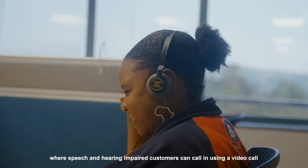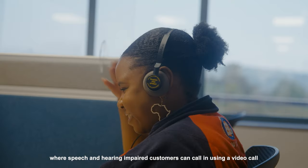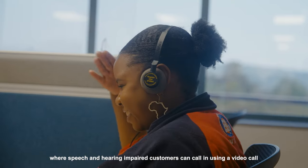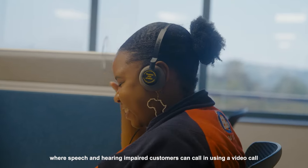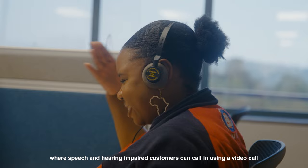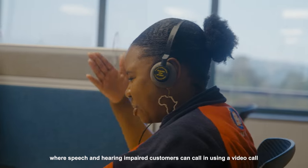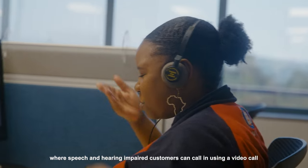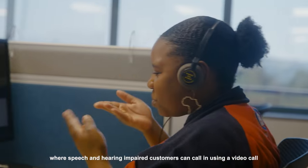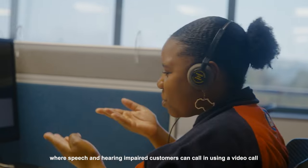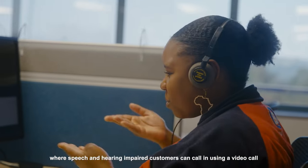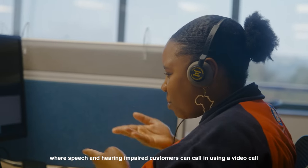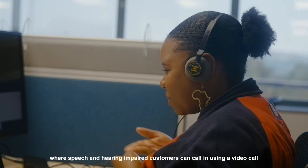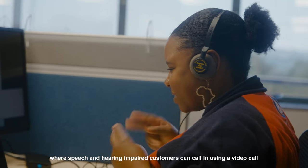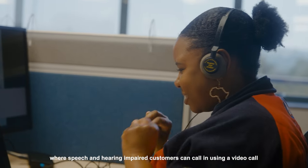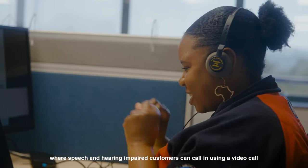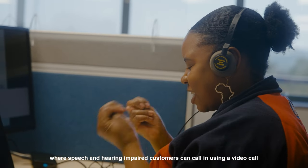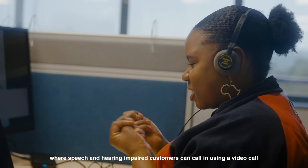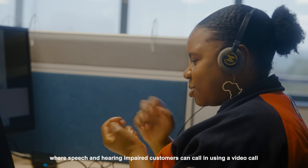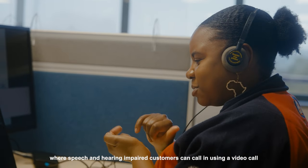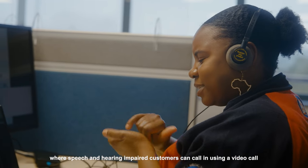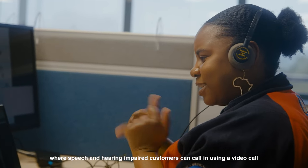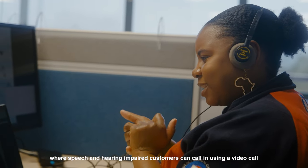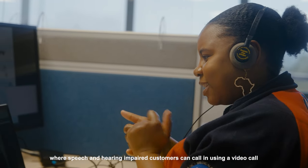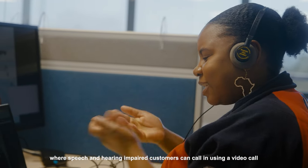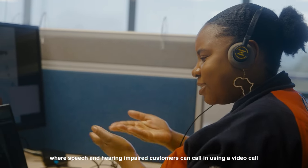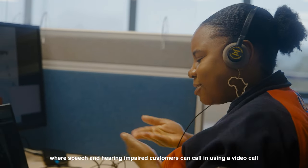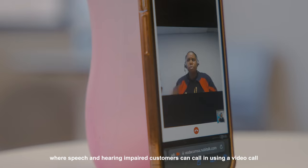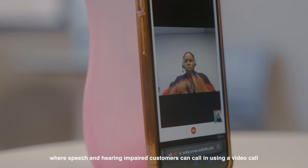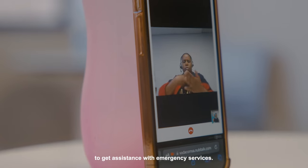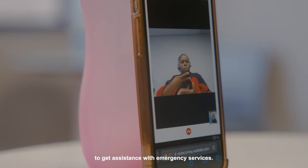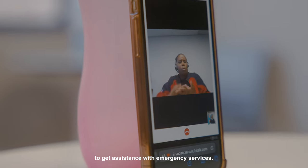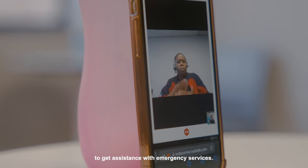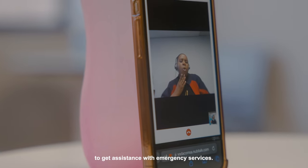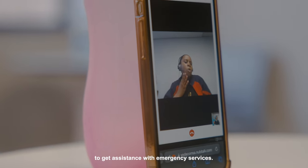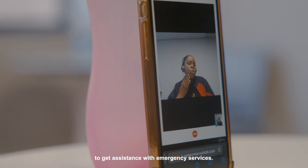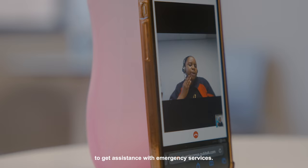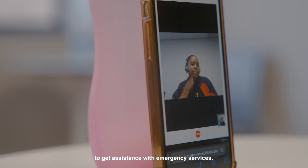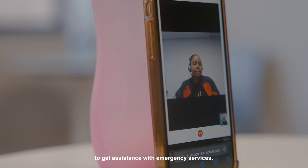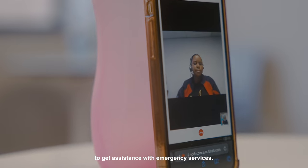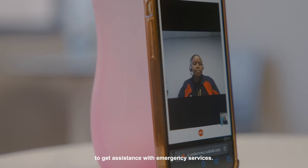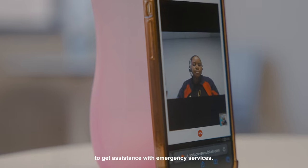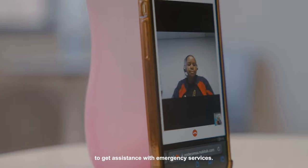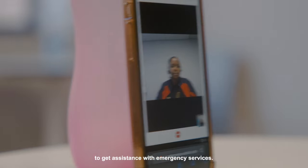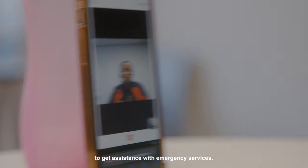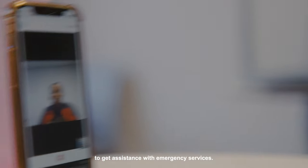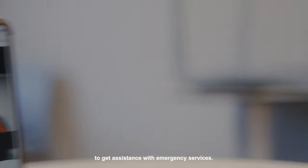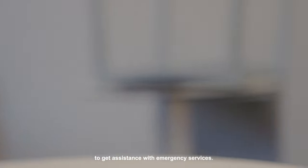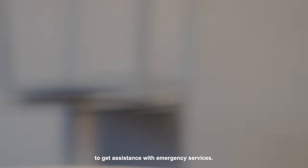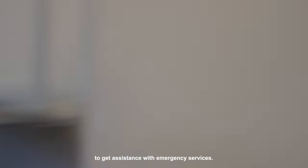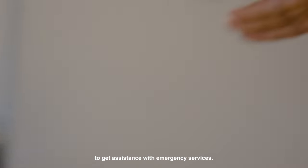hearing impaired customers can call in using a video call to get assistance with emergency